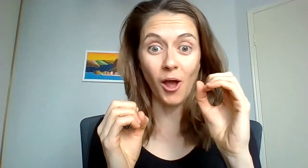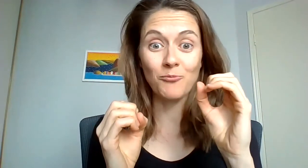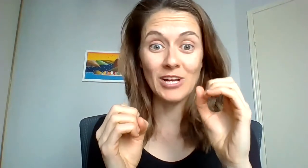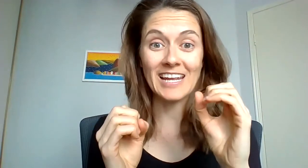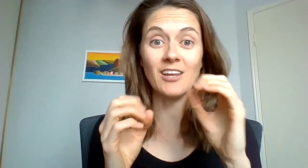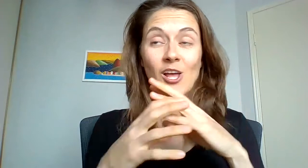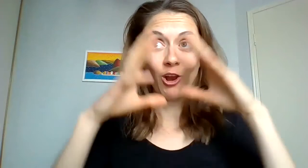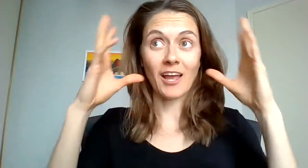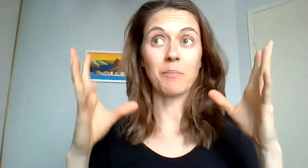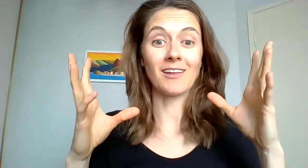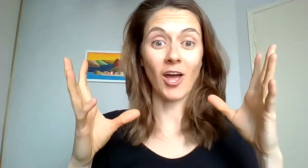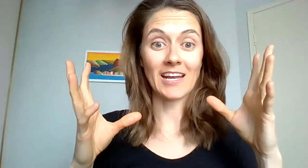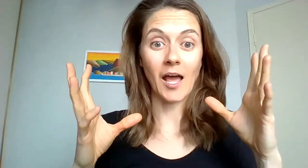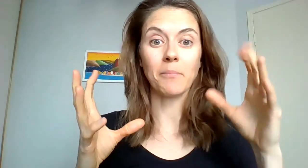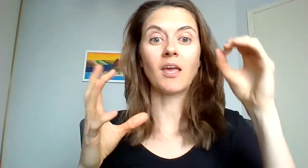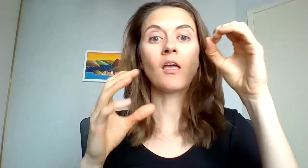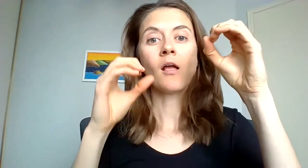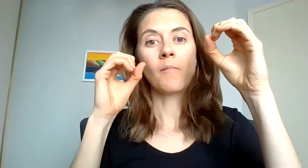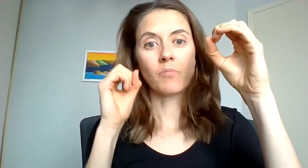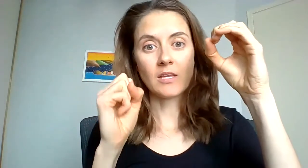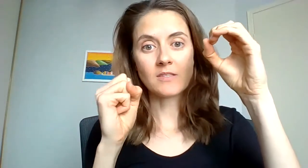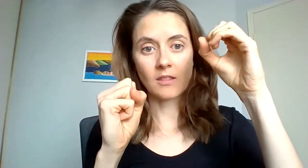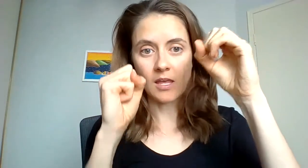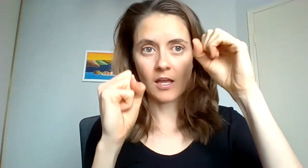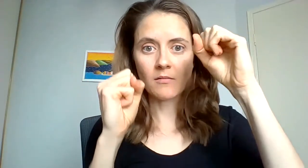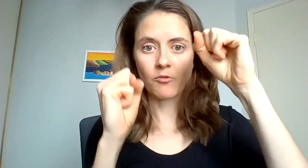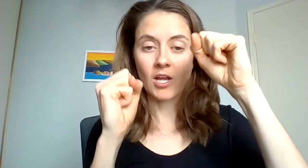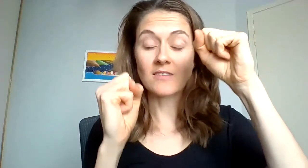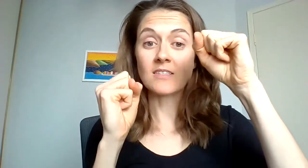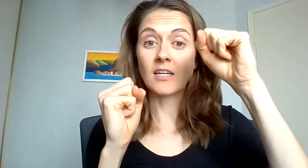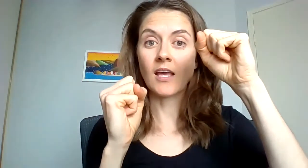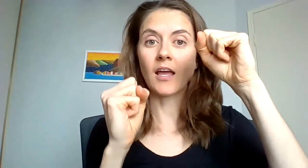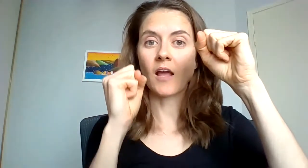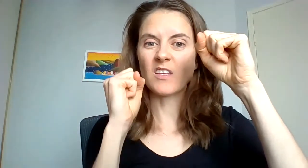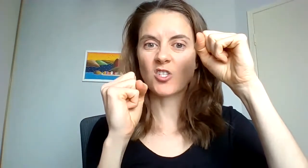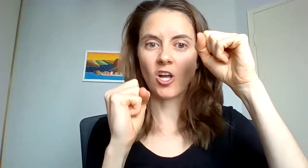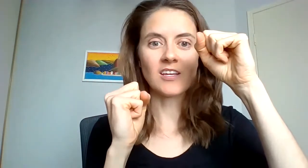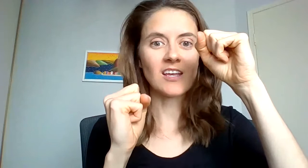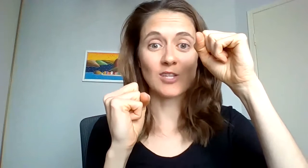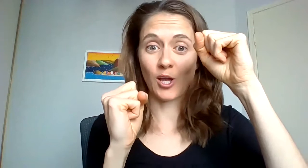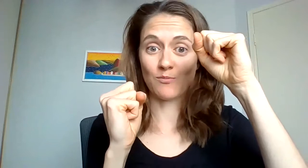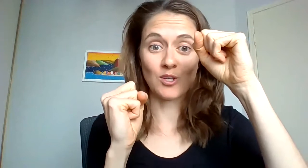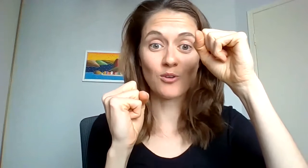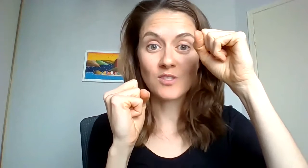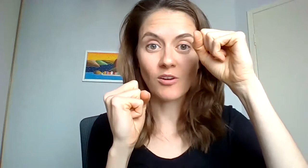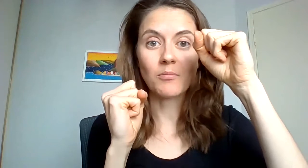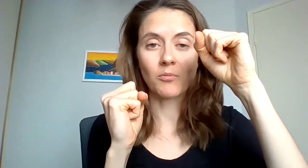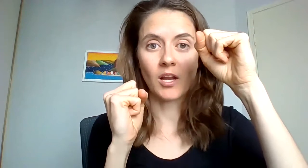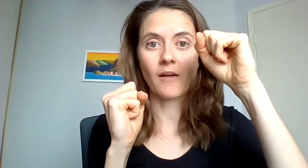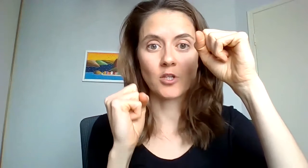I'm really like being light and happy, this then creates this yin and yang and this child here is like I'm so sorry but I'm going to have to